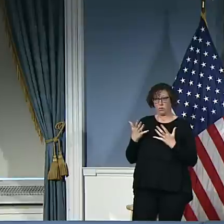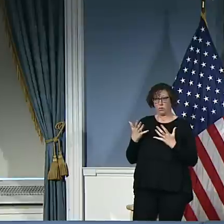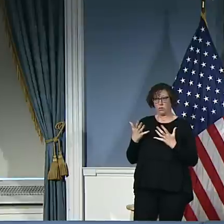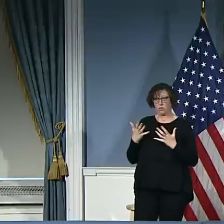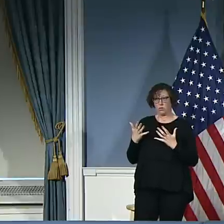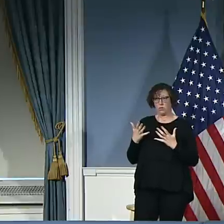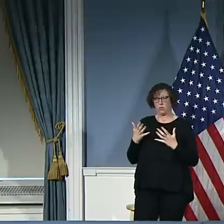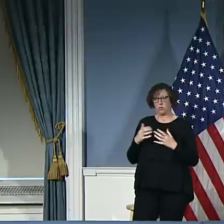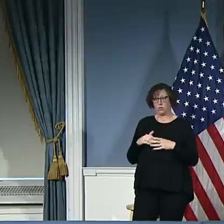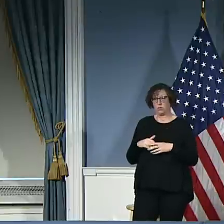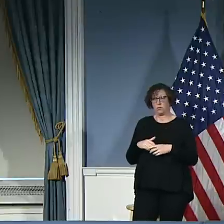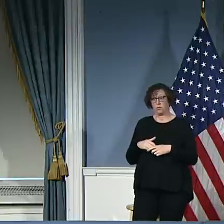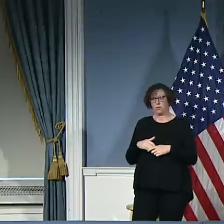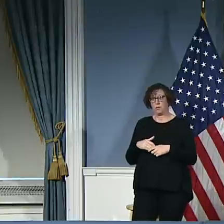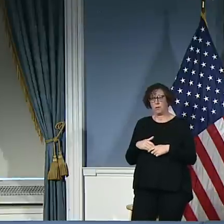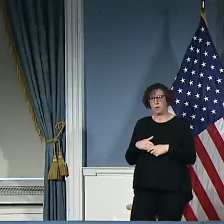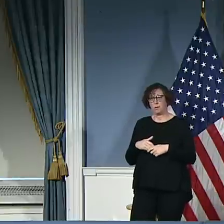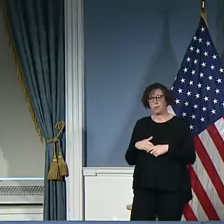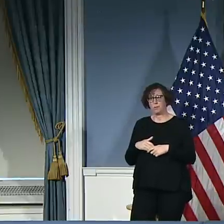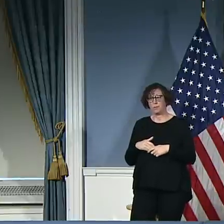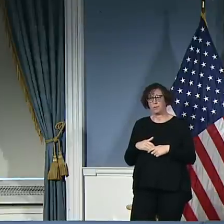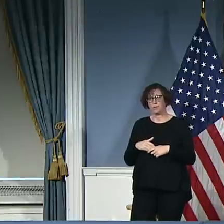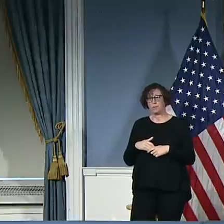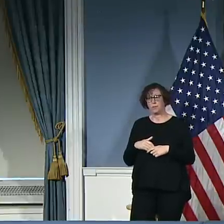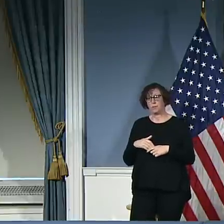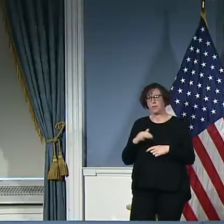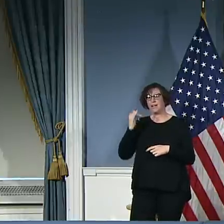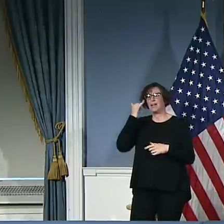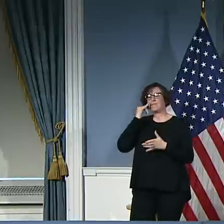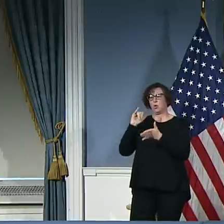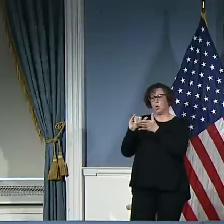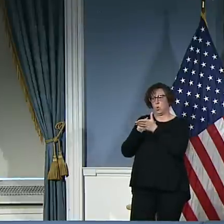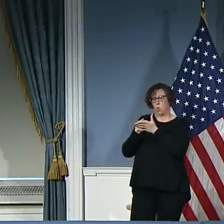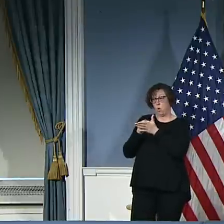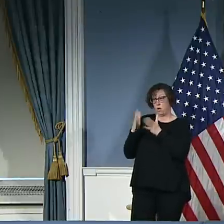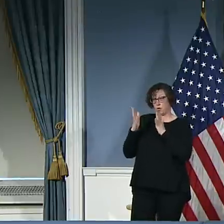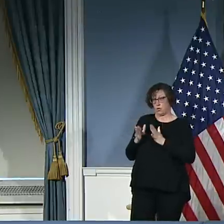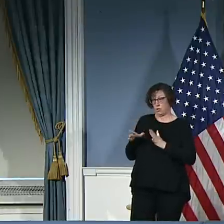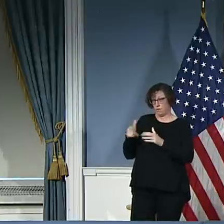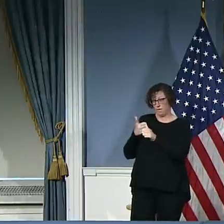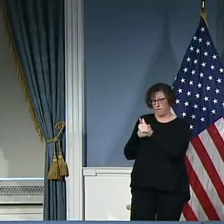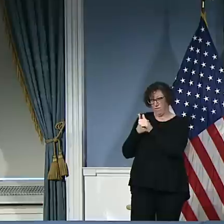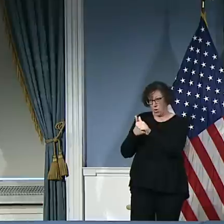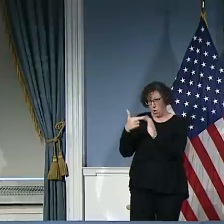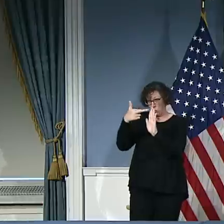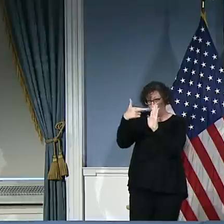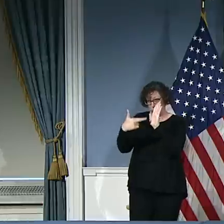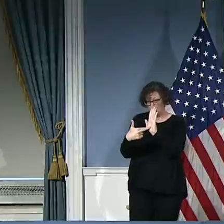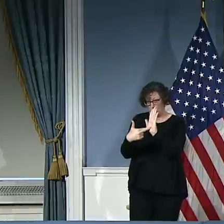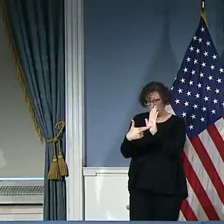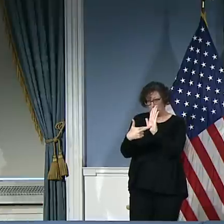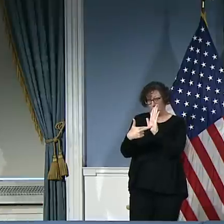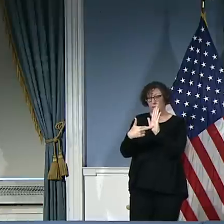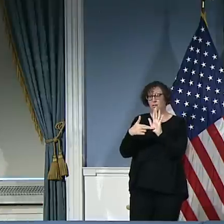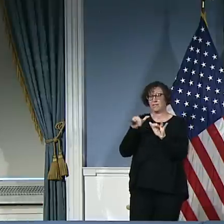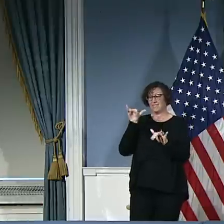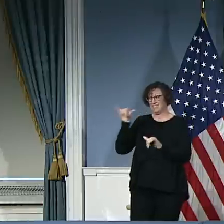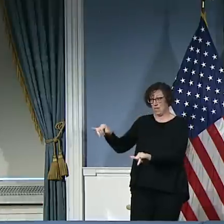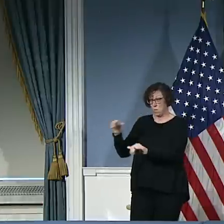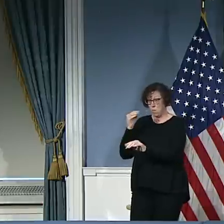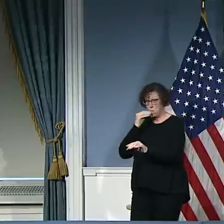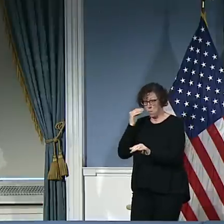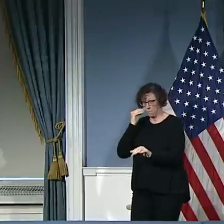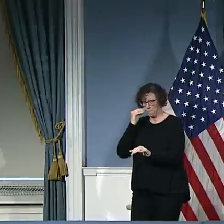get New Yorkers adhering to our guidance of staying inside, the faster that that